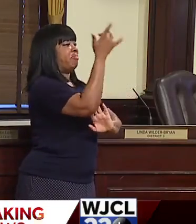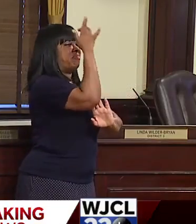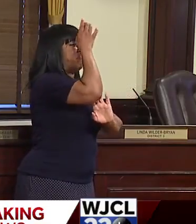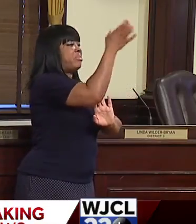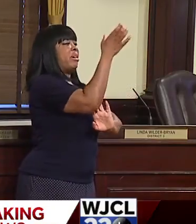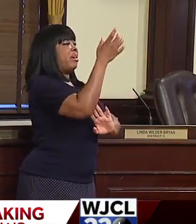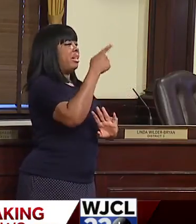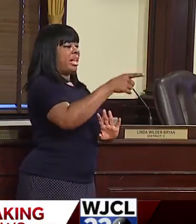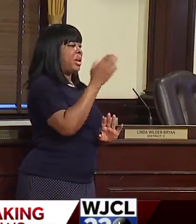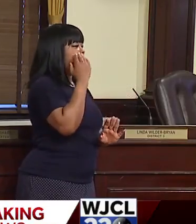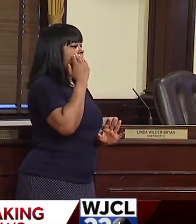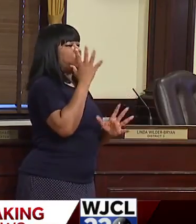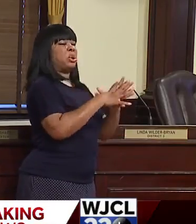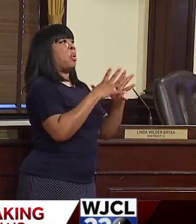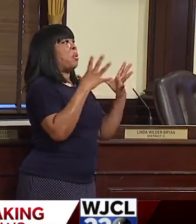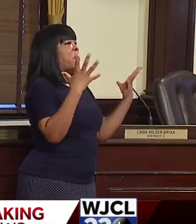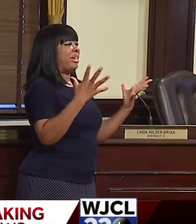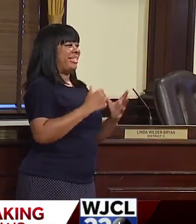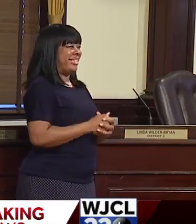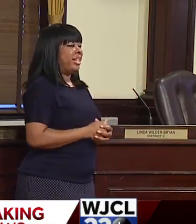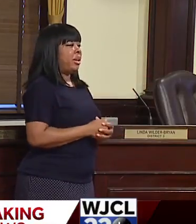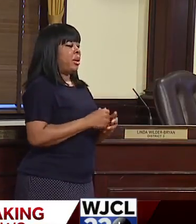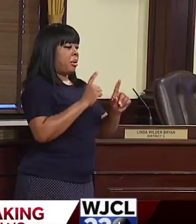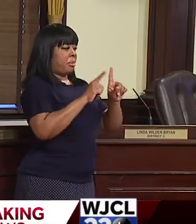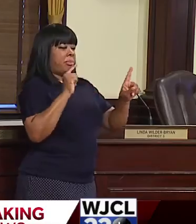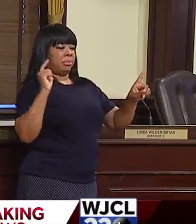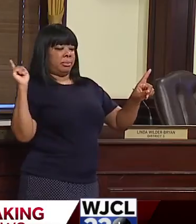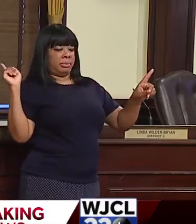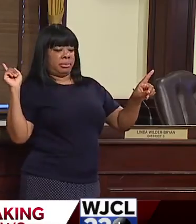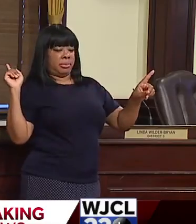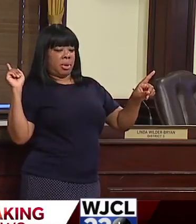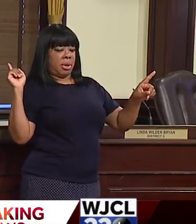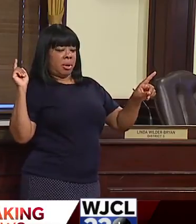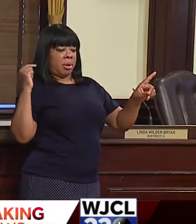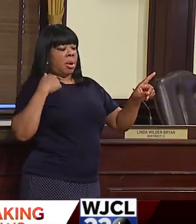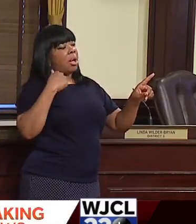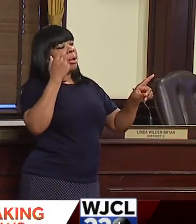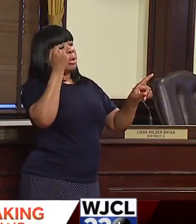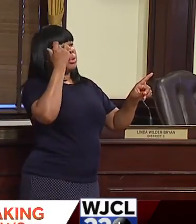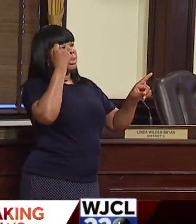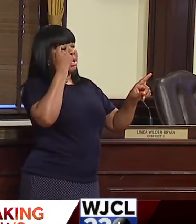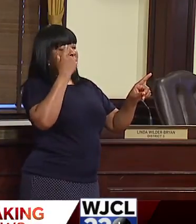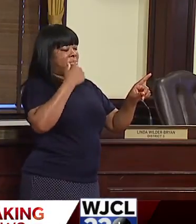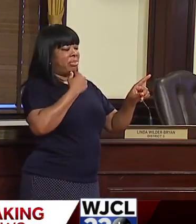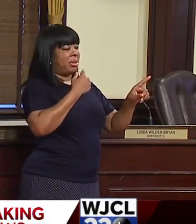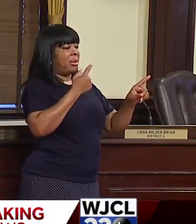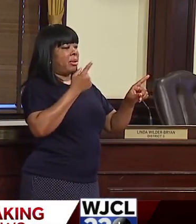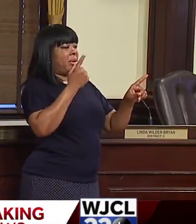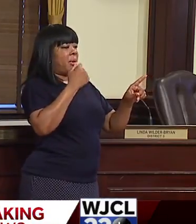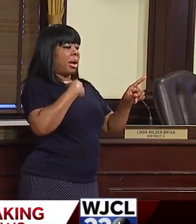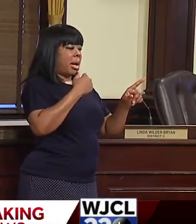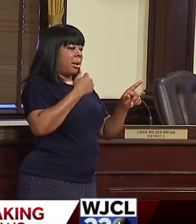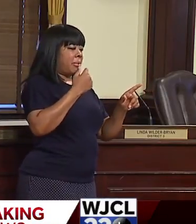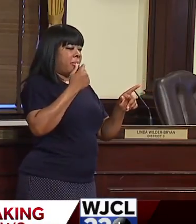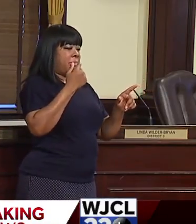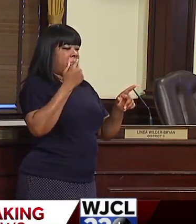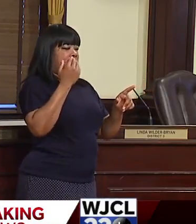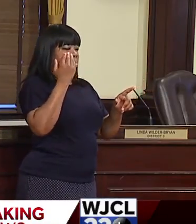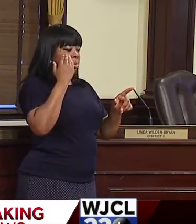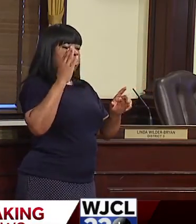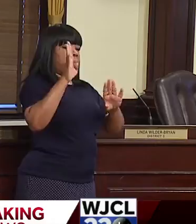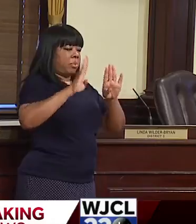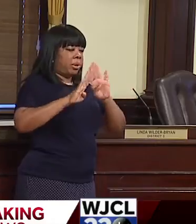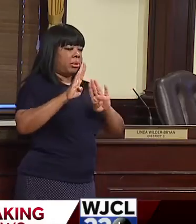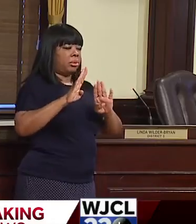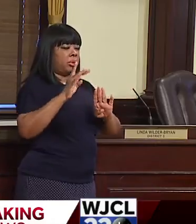been amazed. Um, I realize what my limitations are, um, and I'm not on that well in biology, but I do understand that